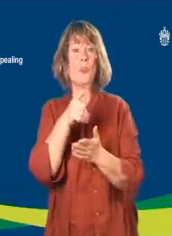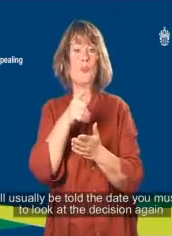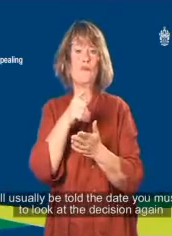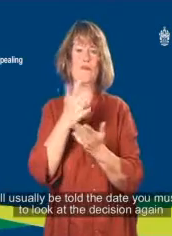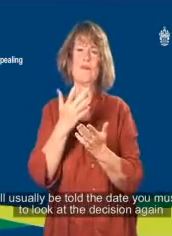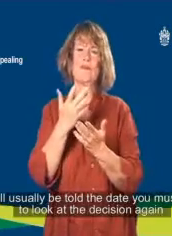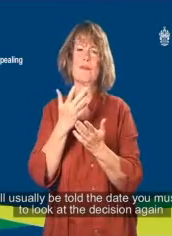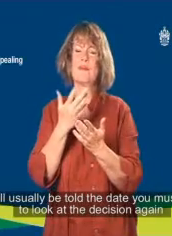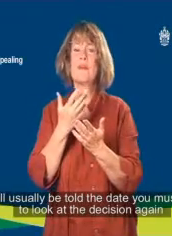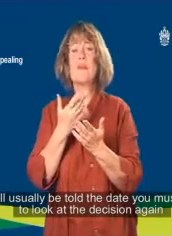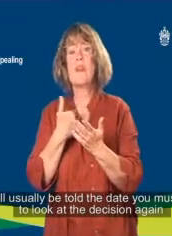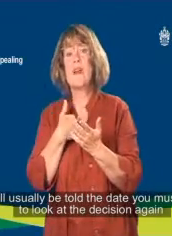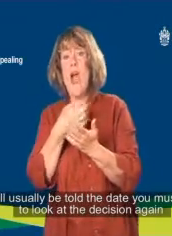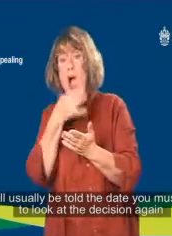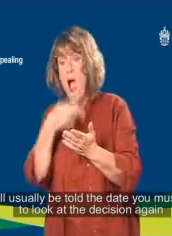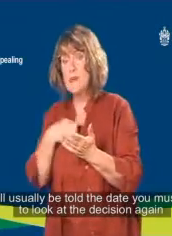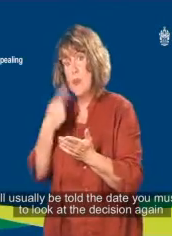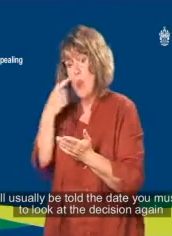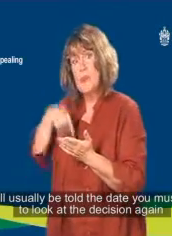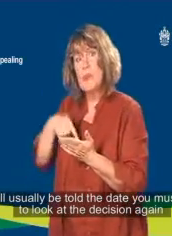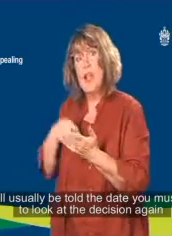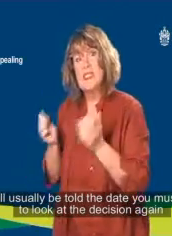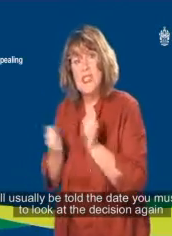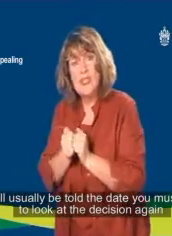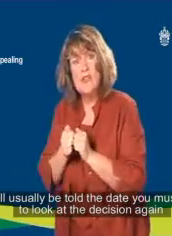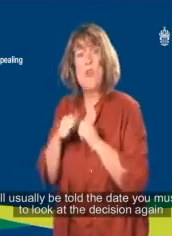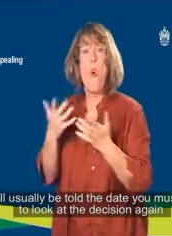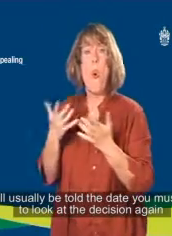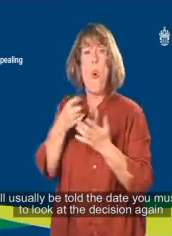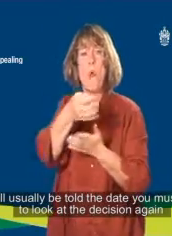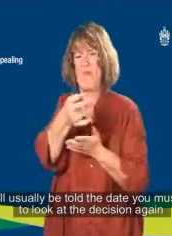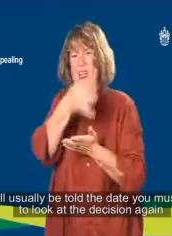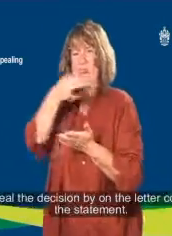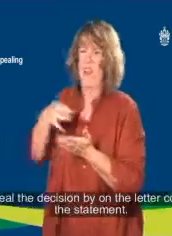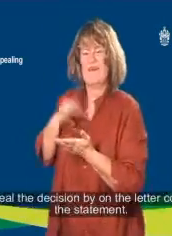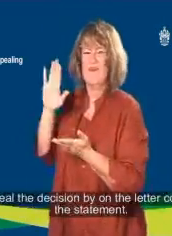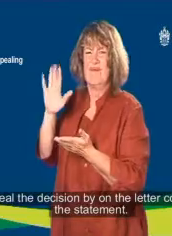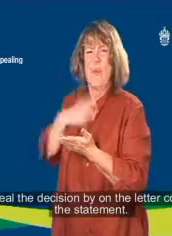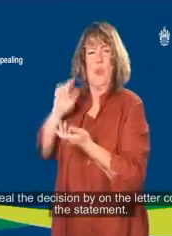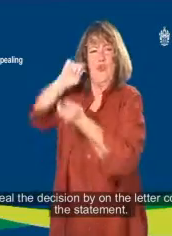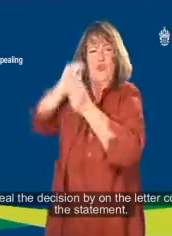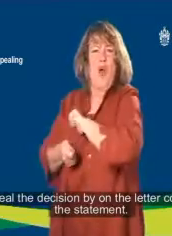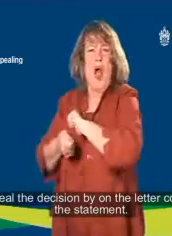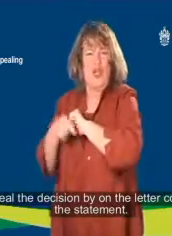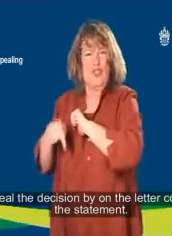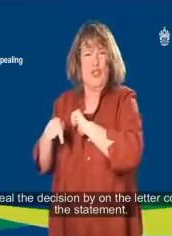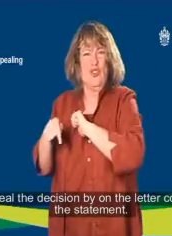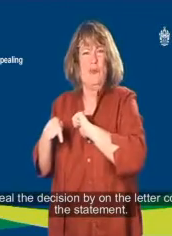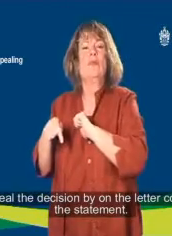You will usually be told the date you must ask us to look at the decision again or appeal the decision by on the letter